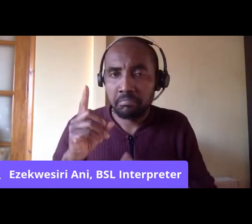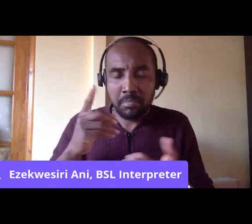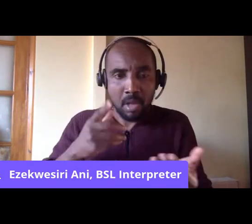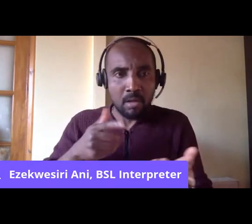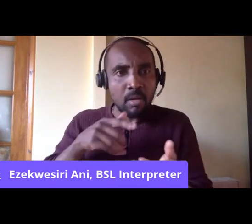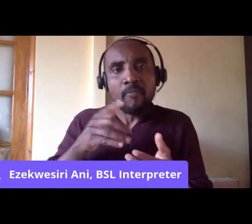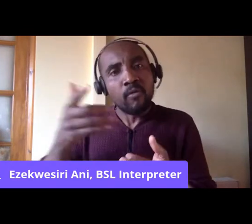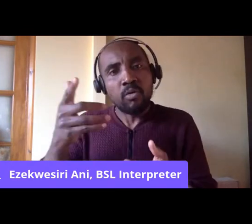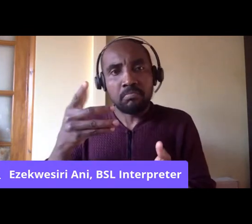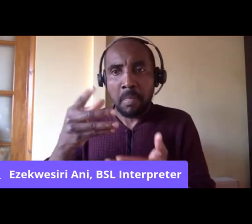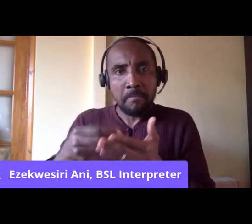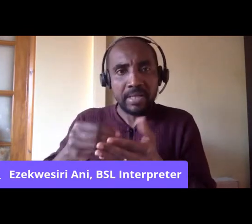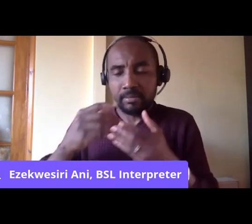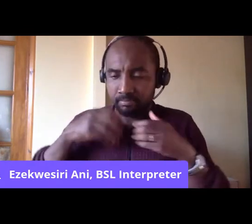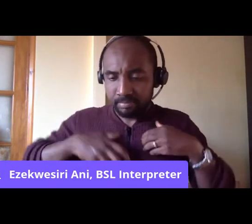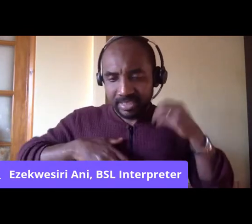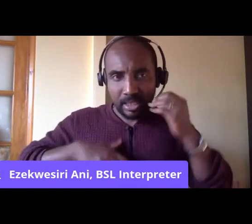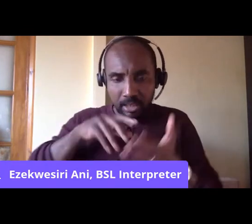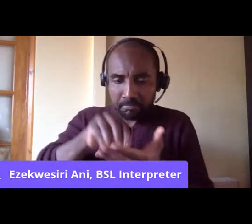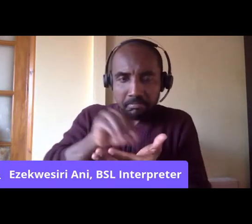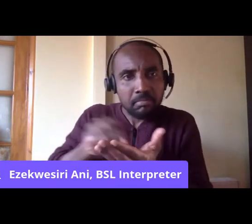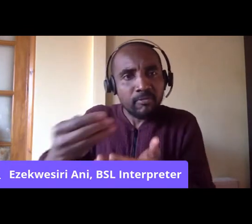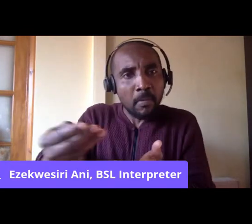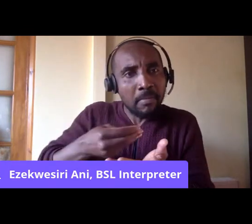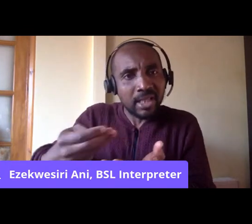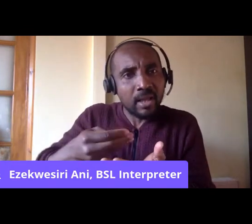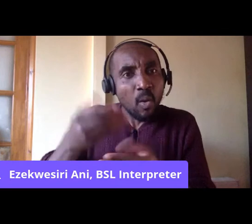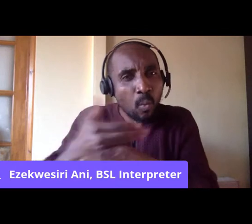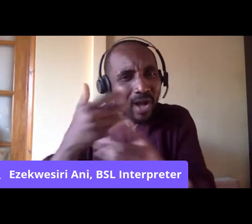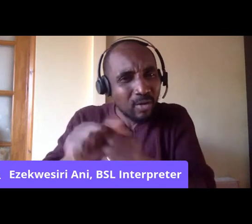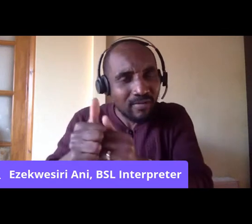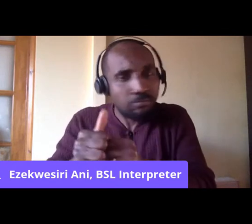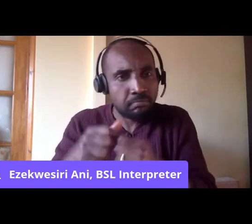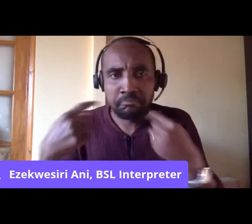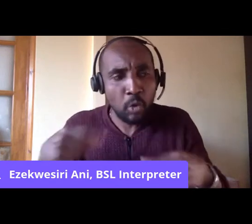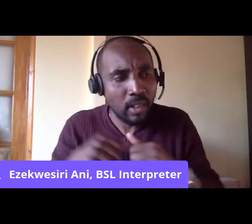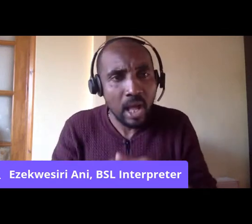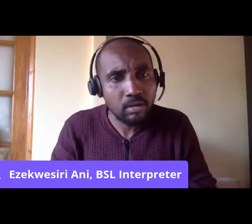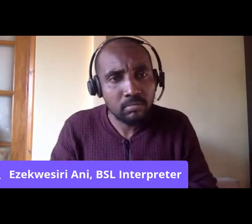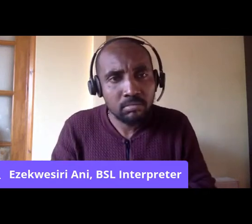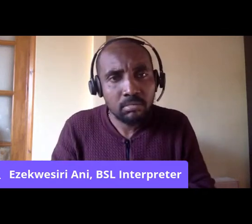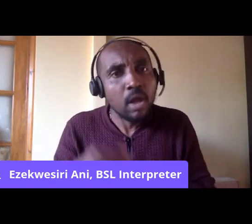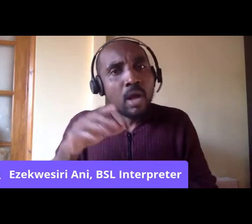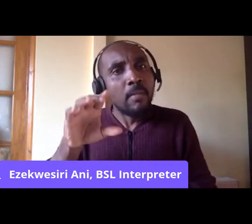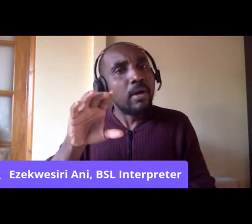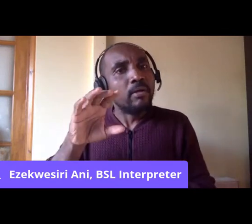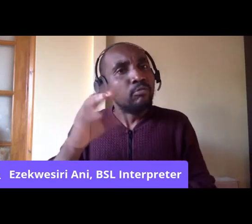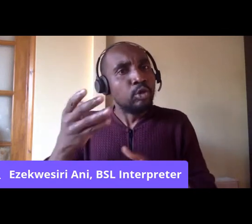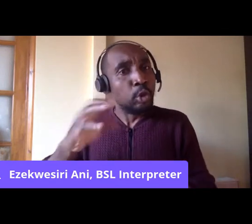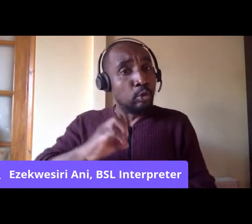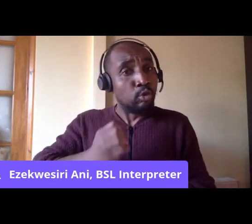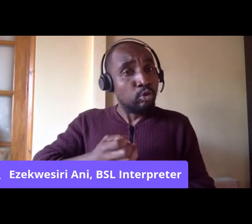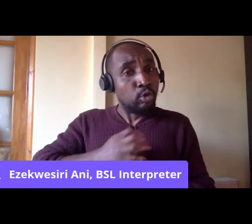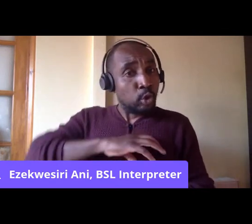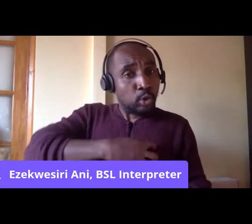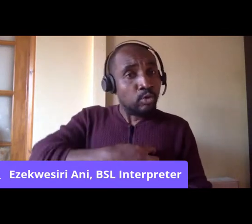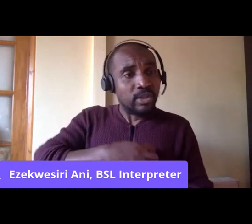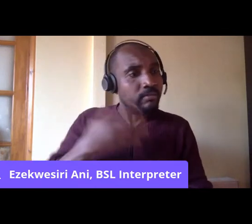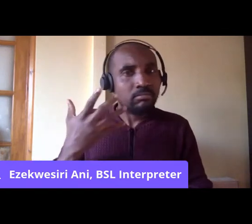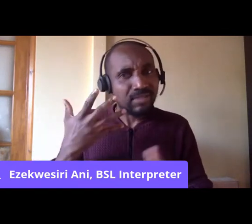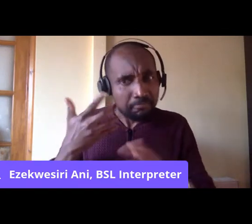of national and regional trade unions, but no one said anything. A blind eye was turned. And